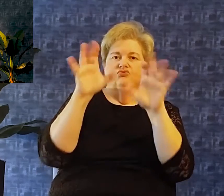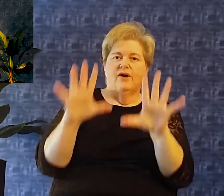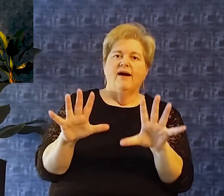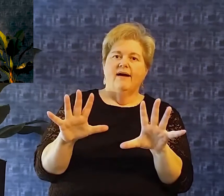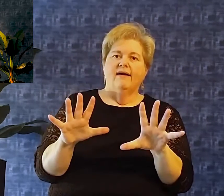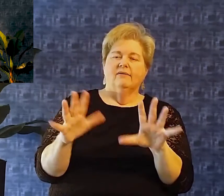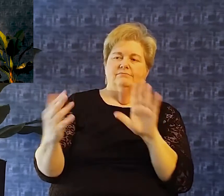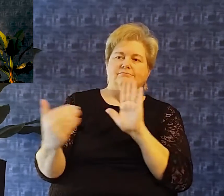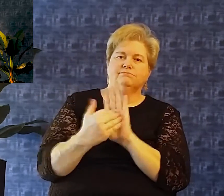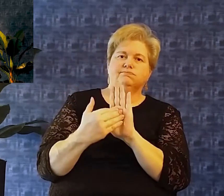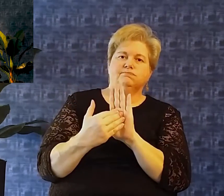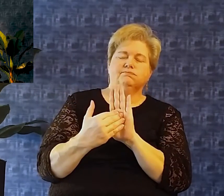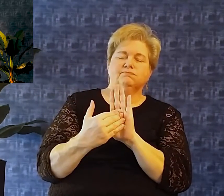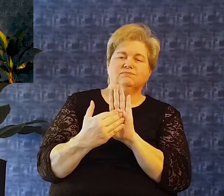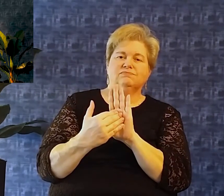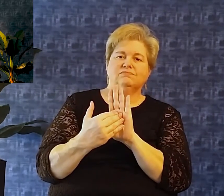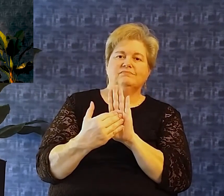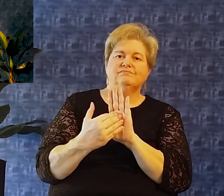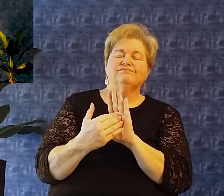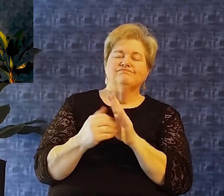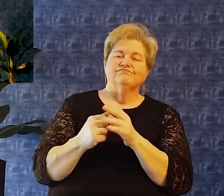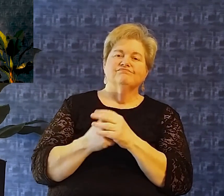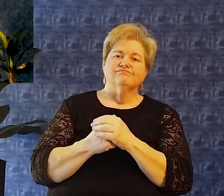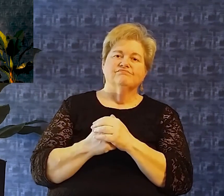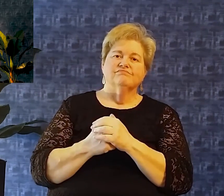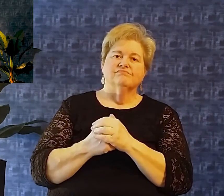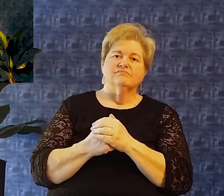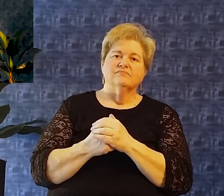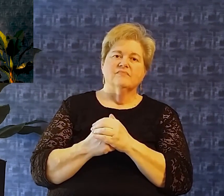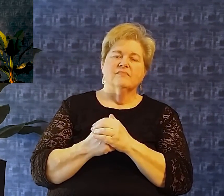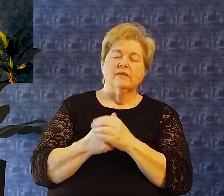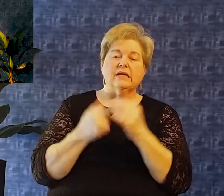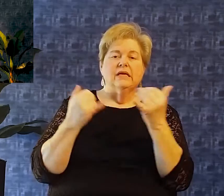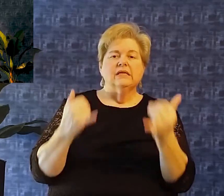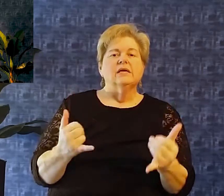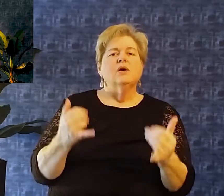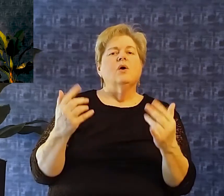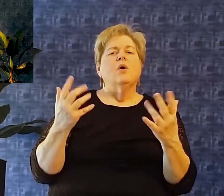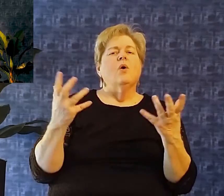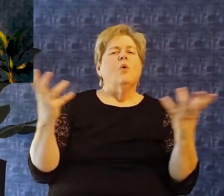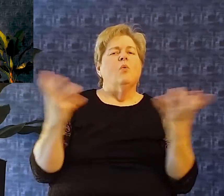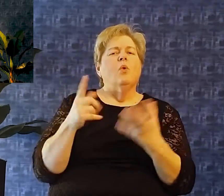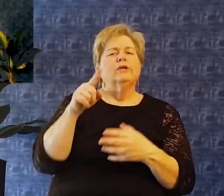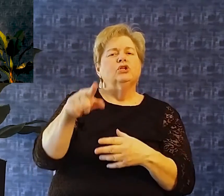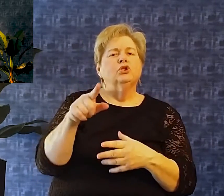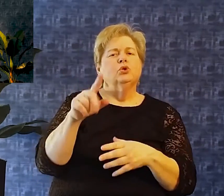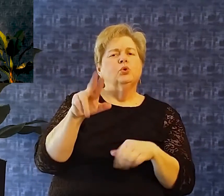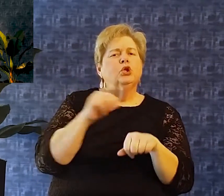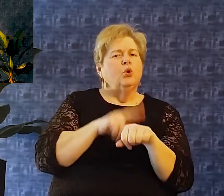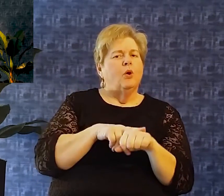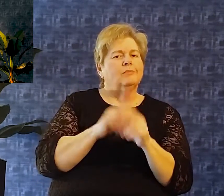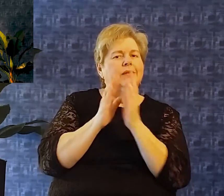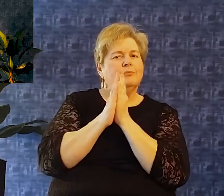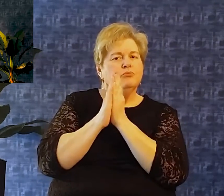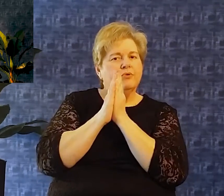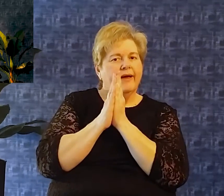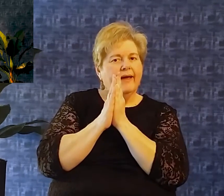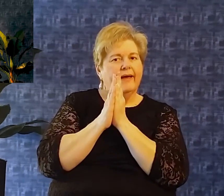facing hardship He's facing opposition. He's facing difficulty Now what do you normally pray